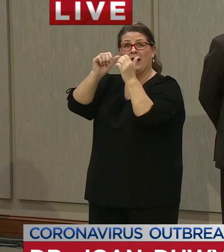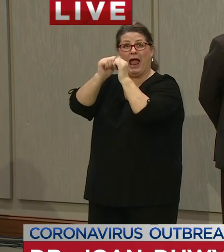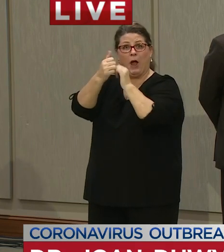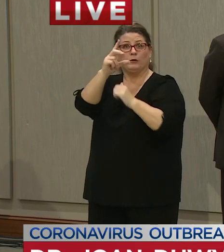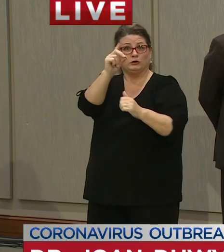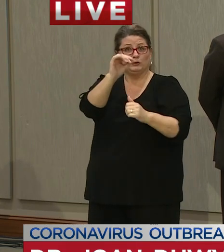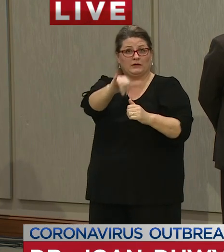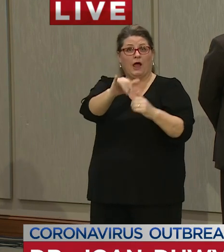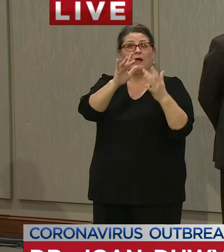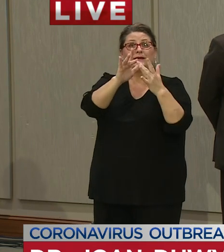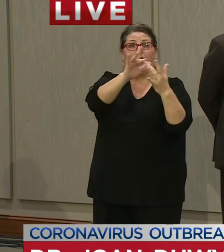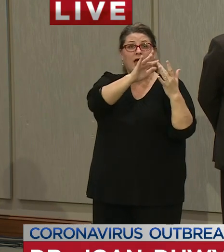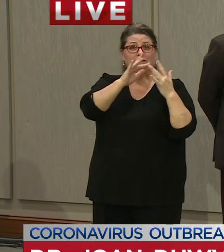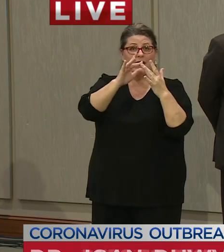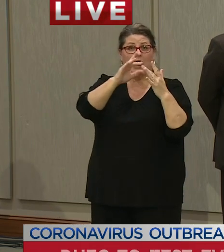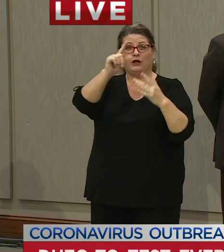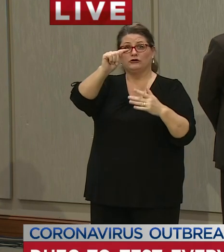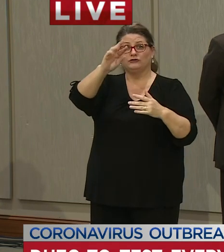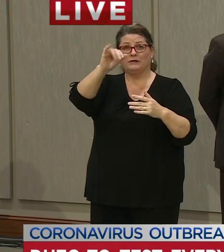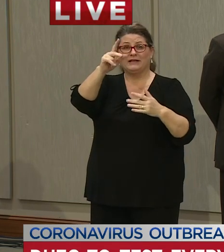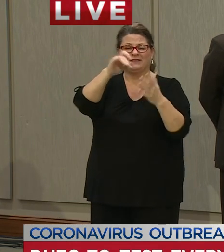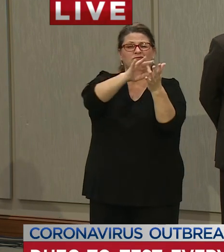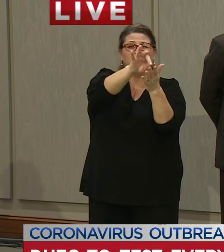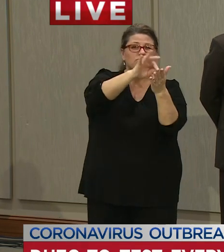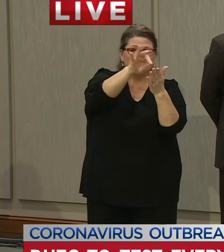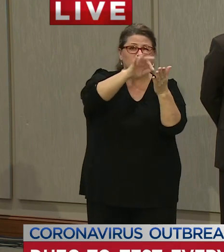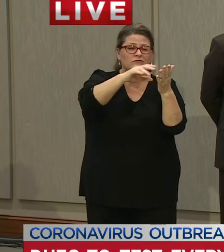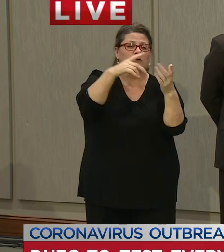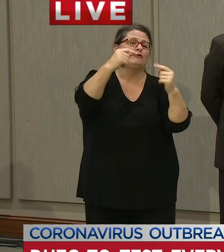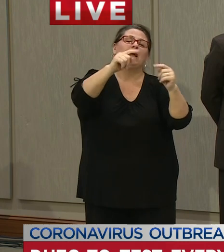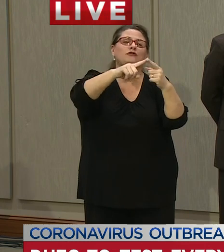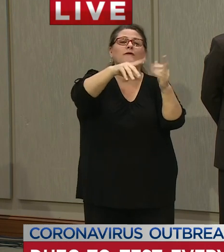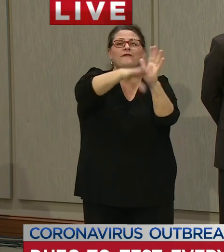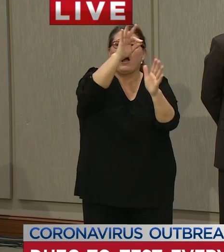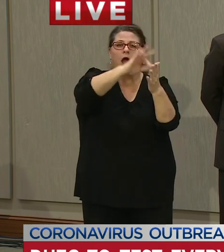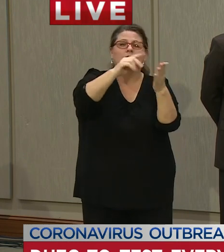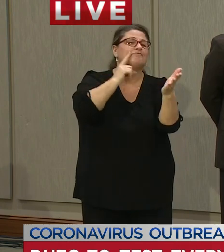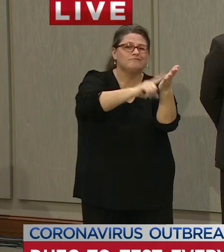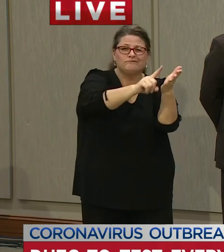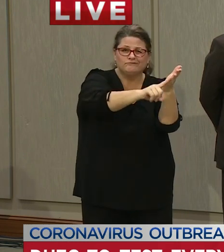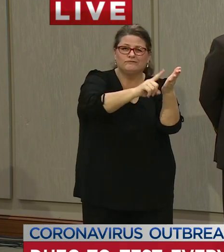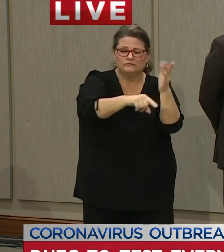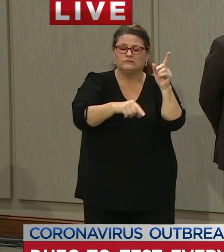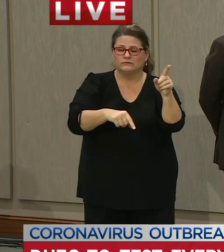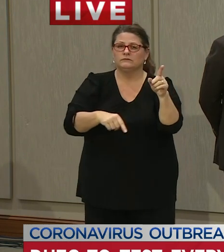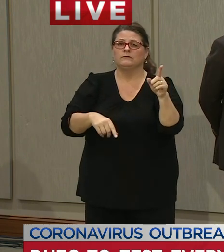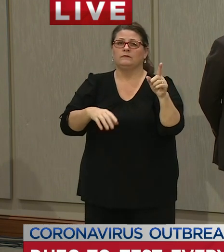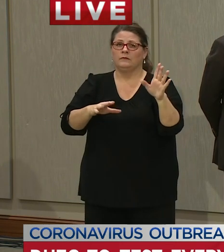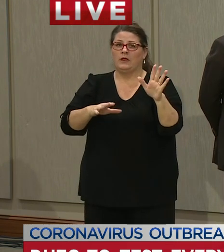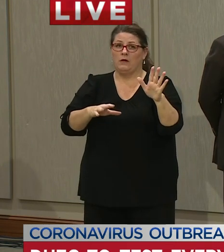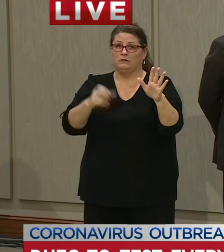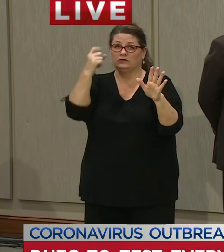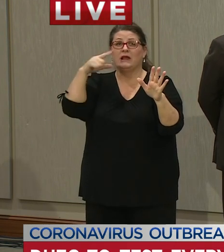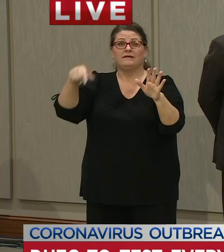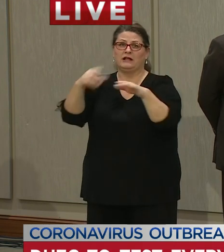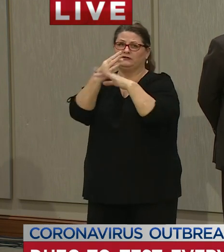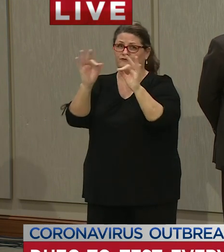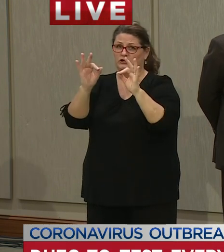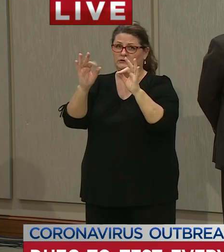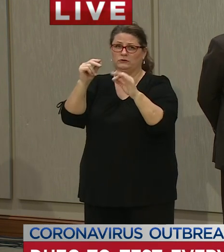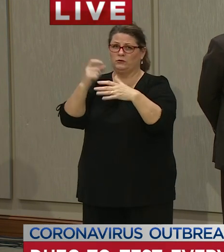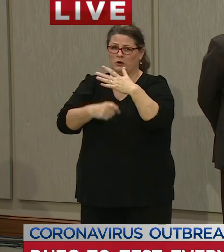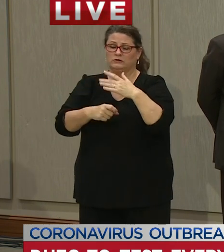contact tracing and we will maintain a database of those individuals if we hired 780 additional contact